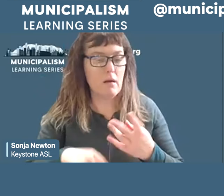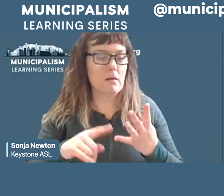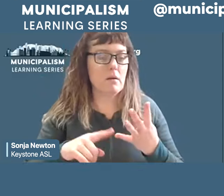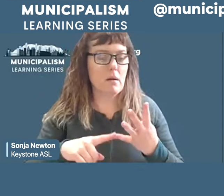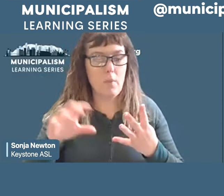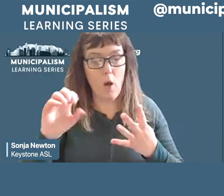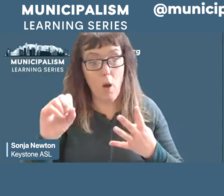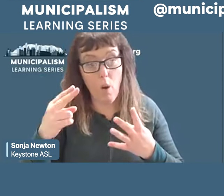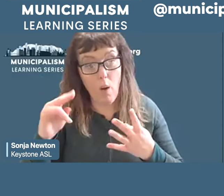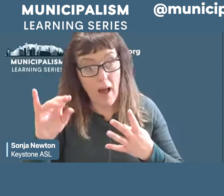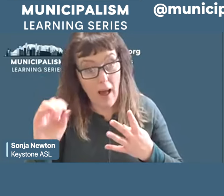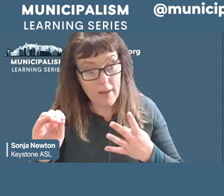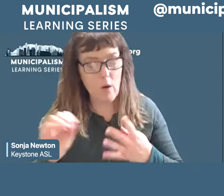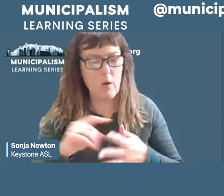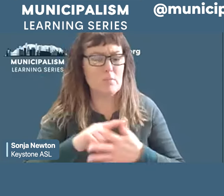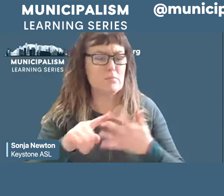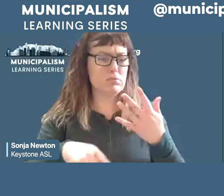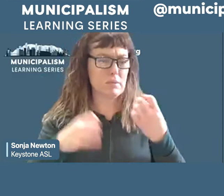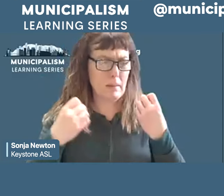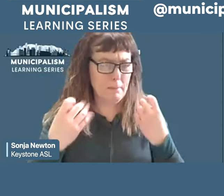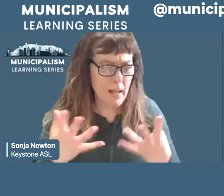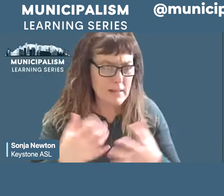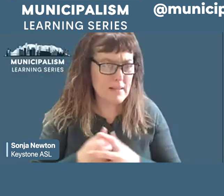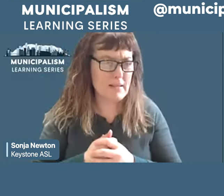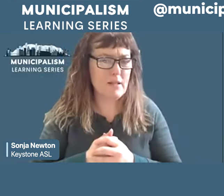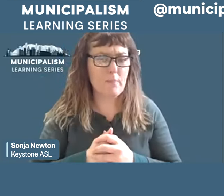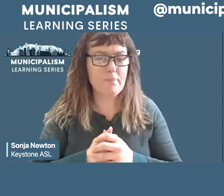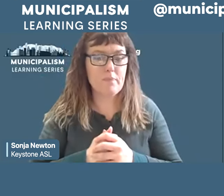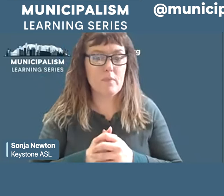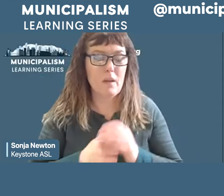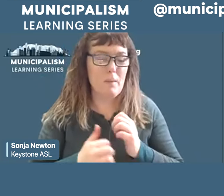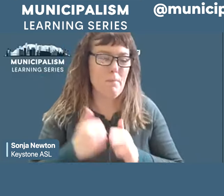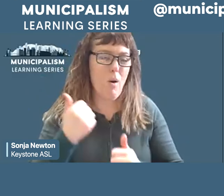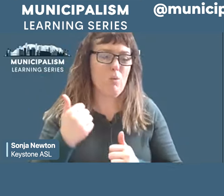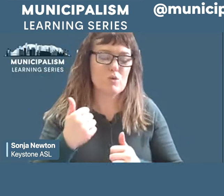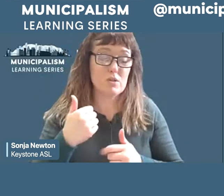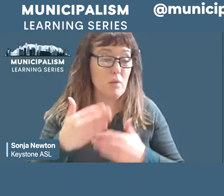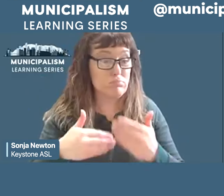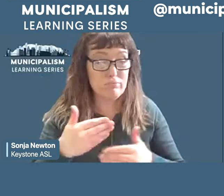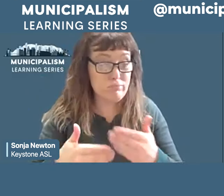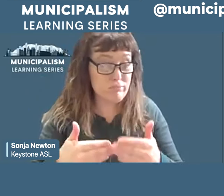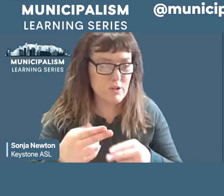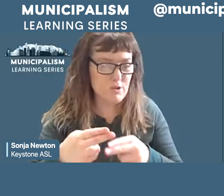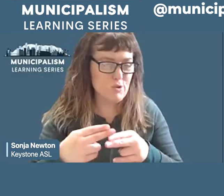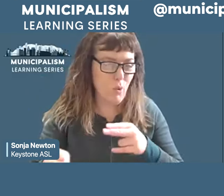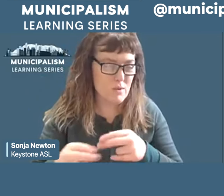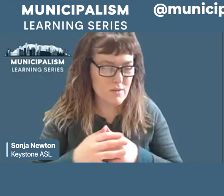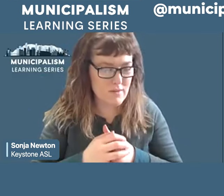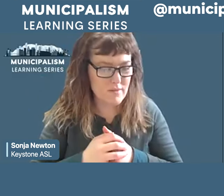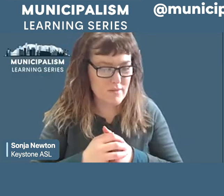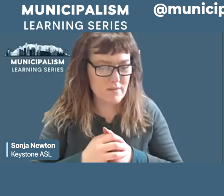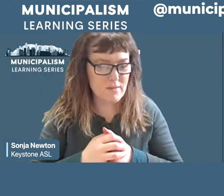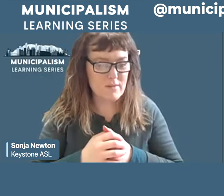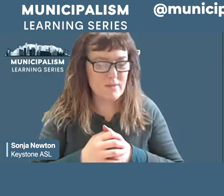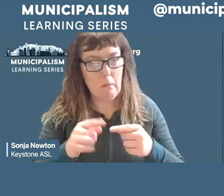Many socialist governments were short-lived. They succumbed to fusion by opposing